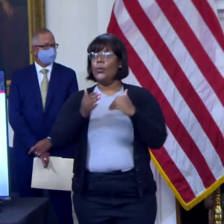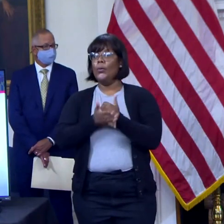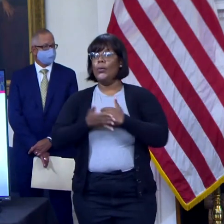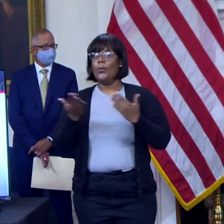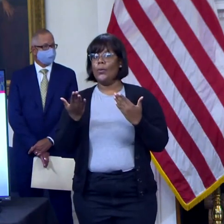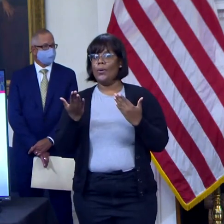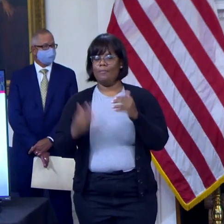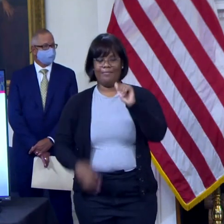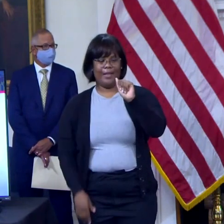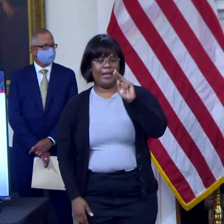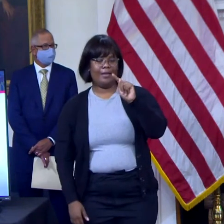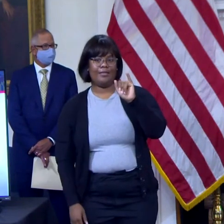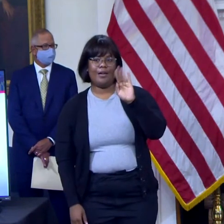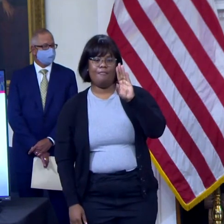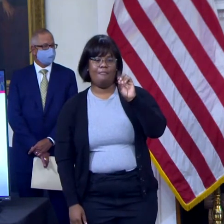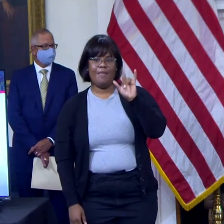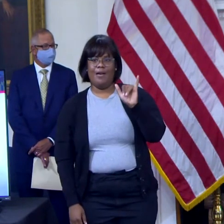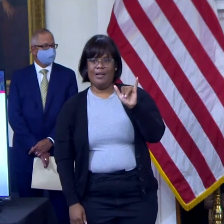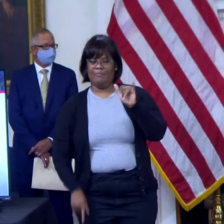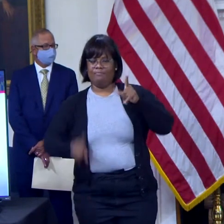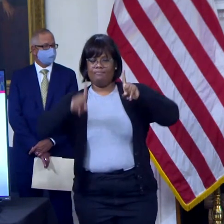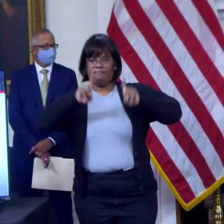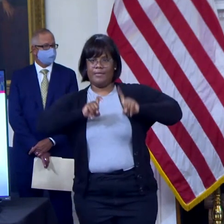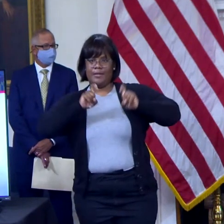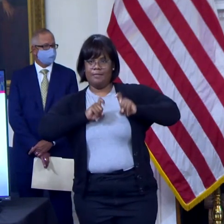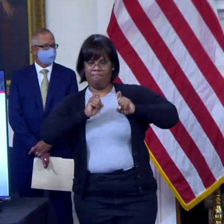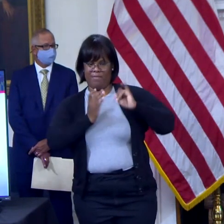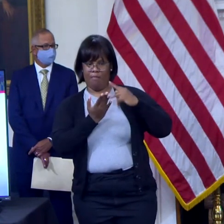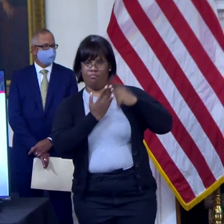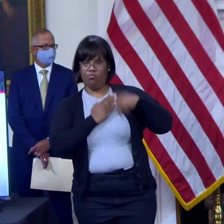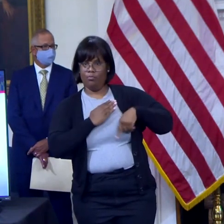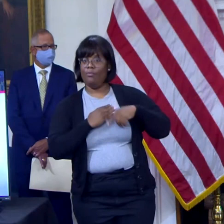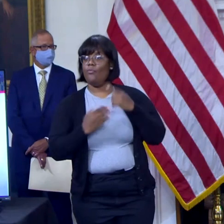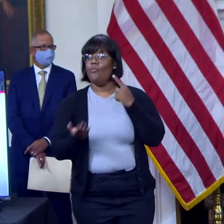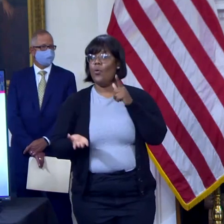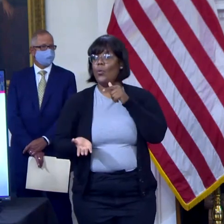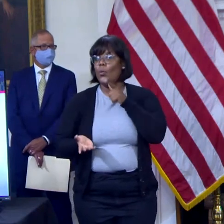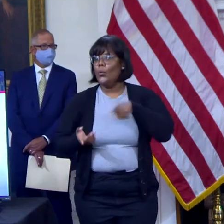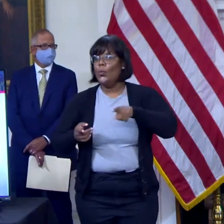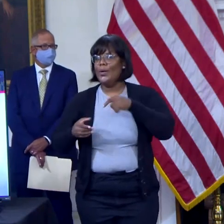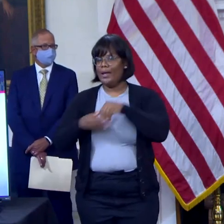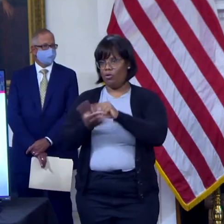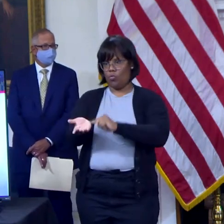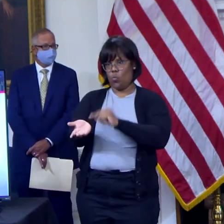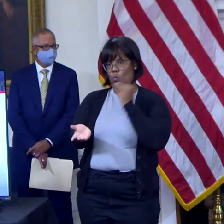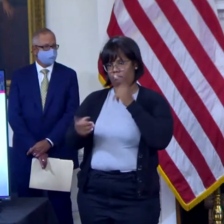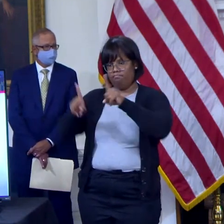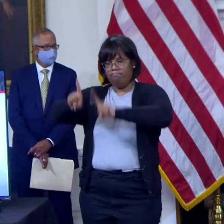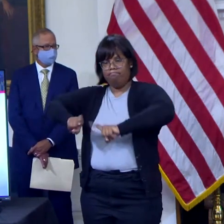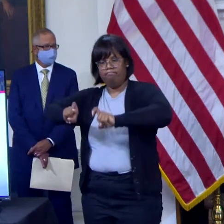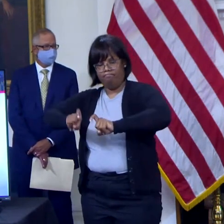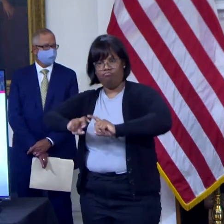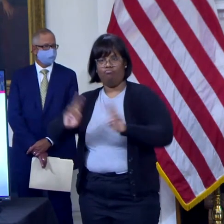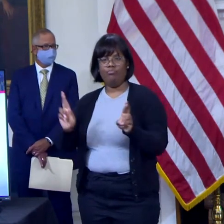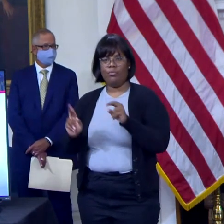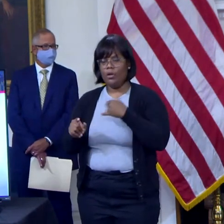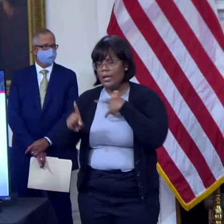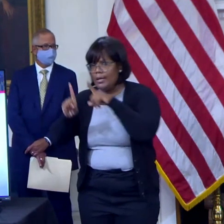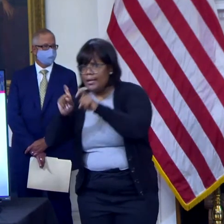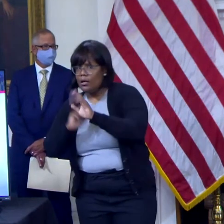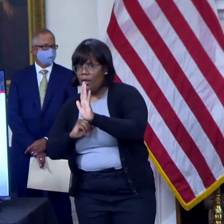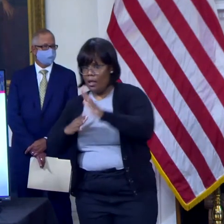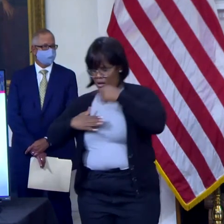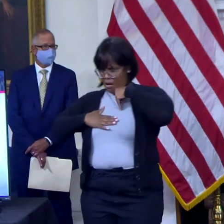for nursing home residents all across the state in order to ascertain their current levels of immunity. This pilot program